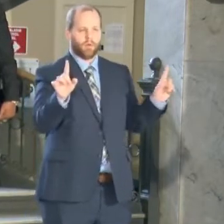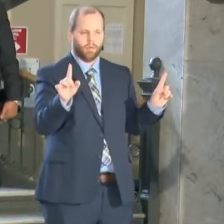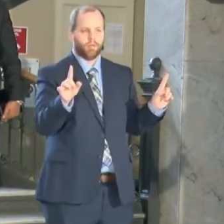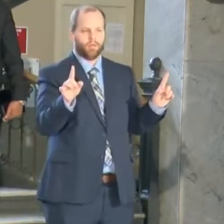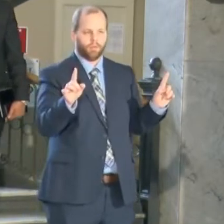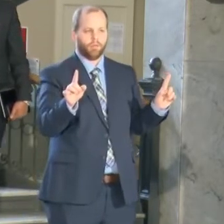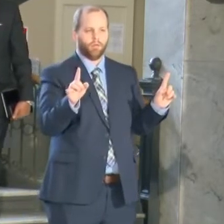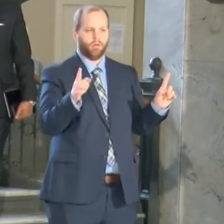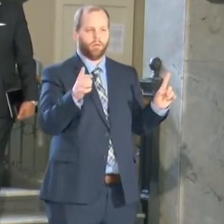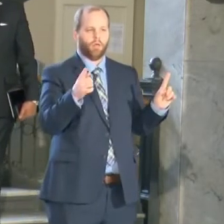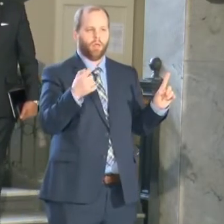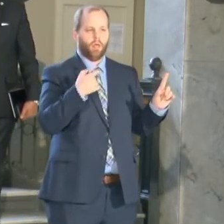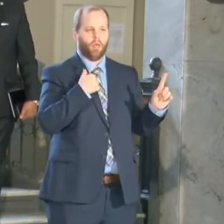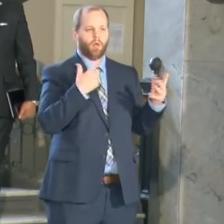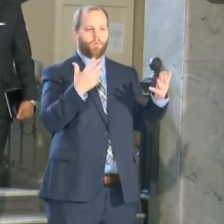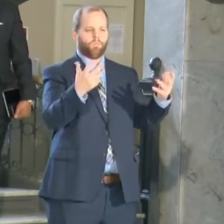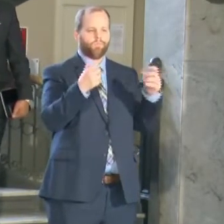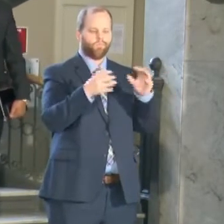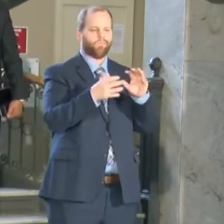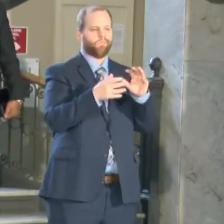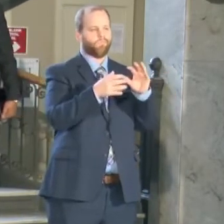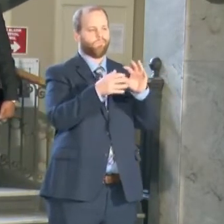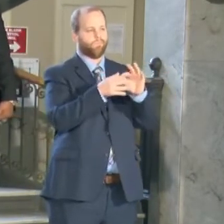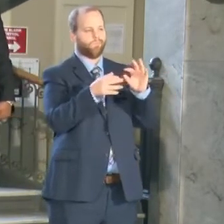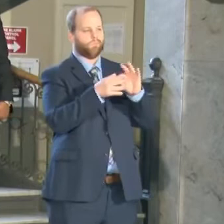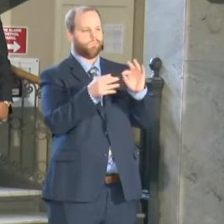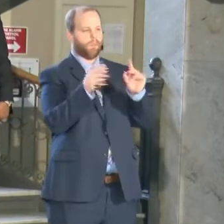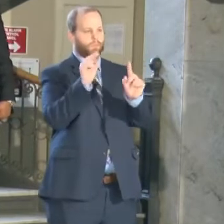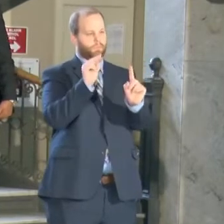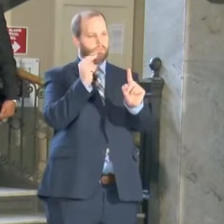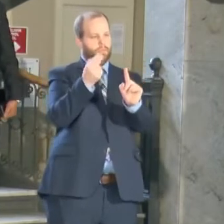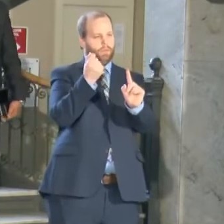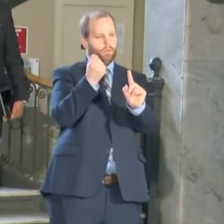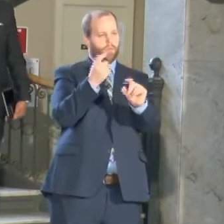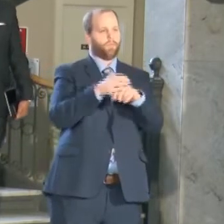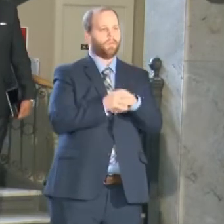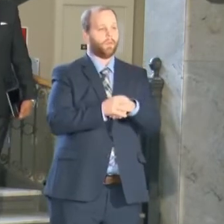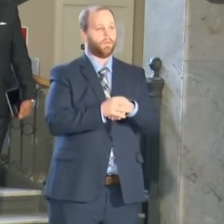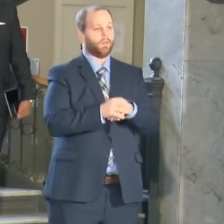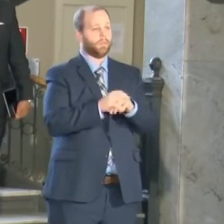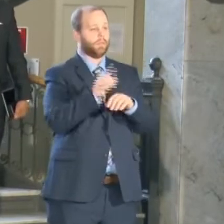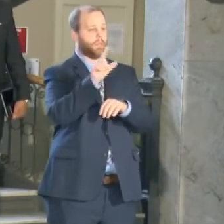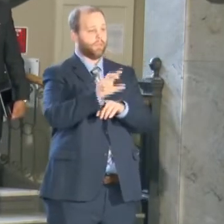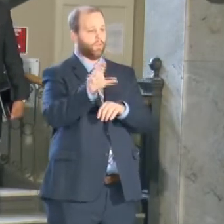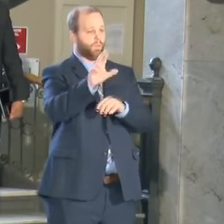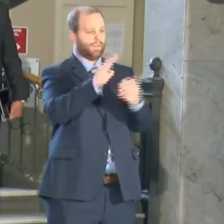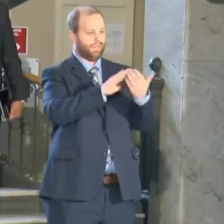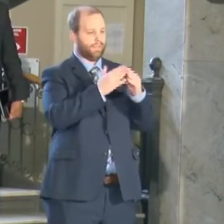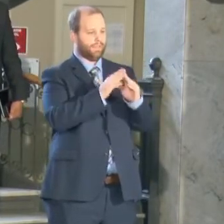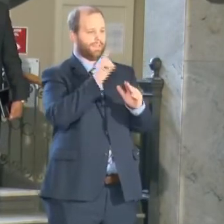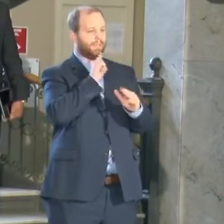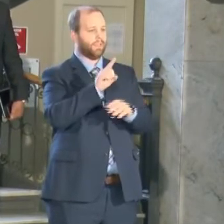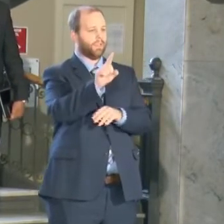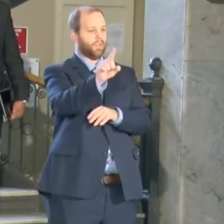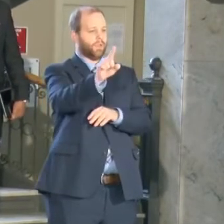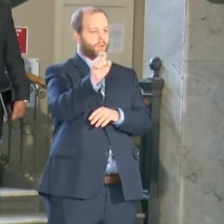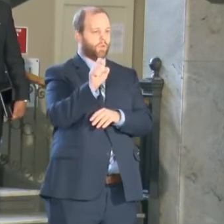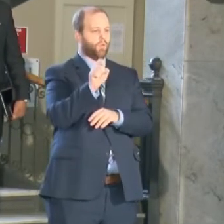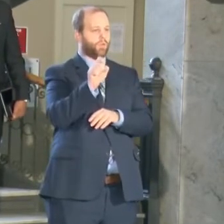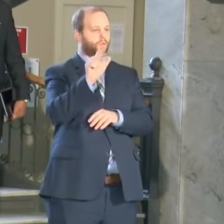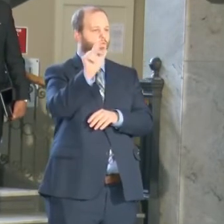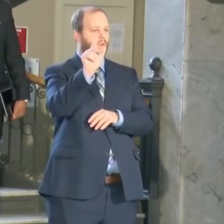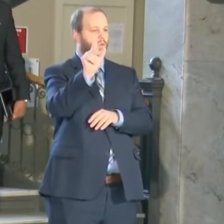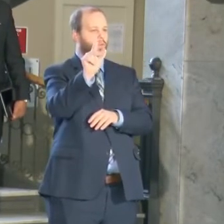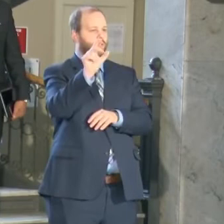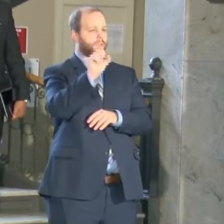a few things in perspective really quick. The city is 123 square miles, 123 square miles.